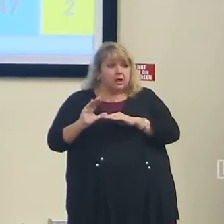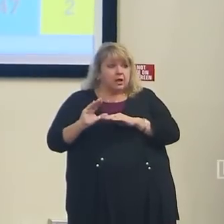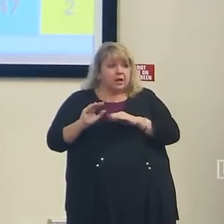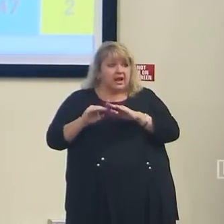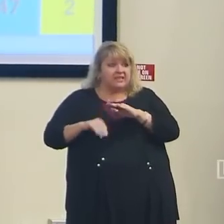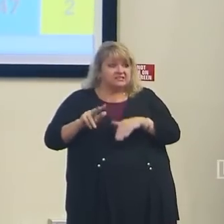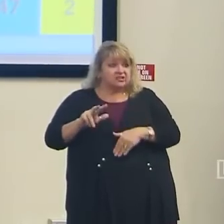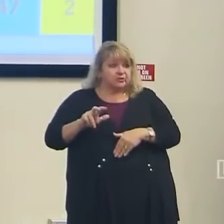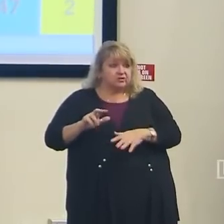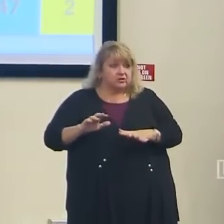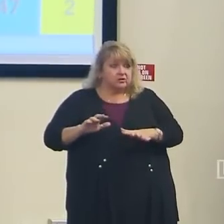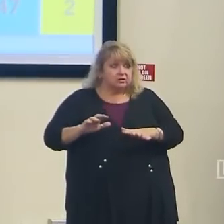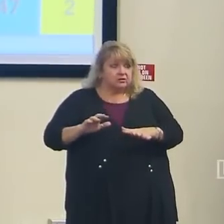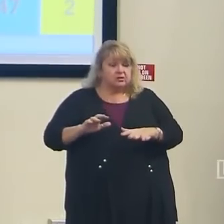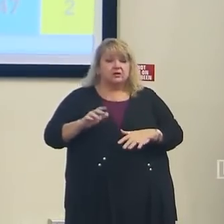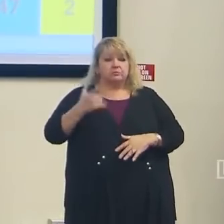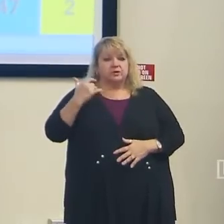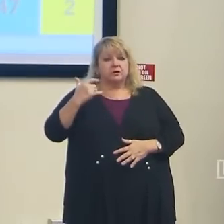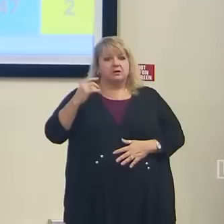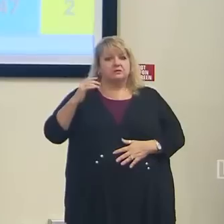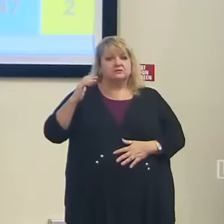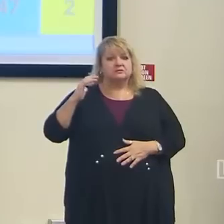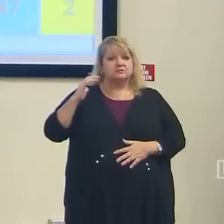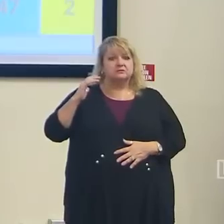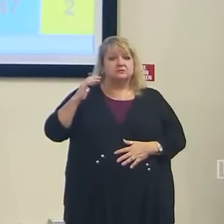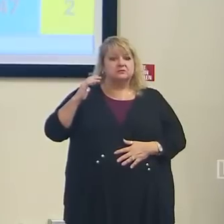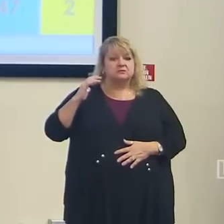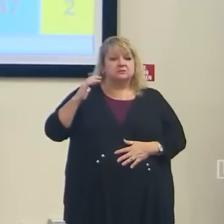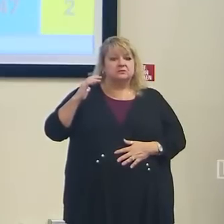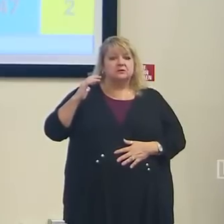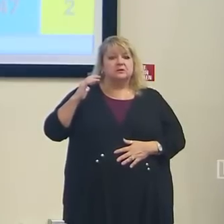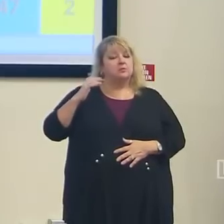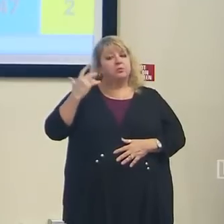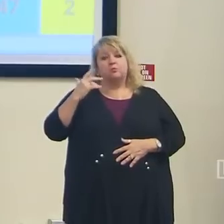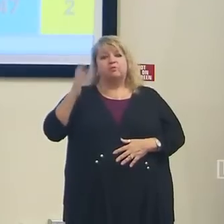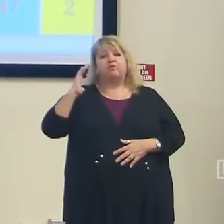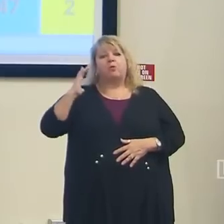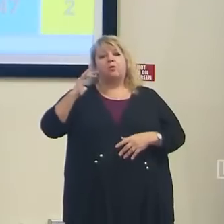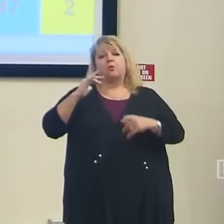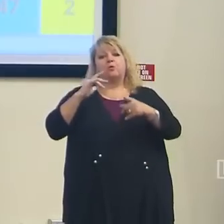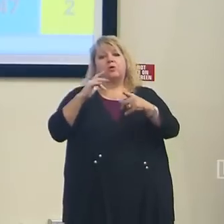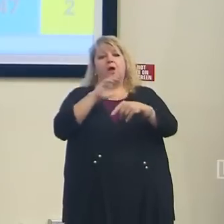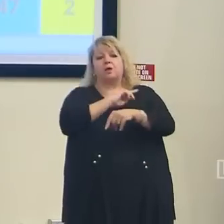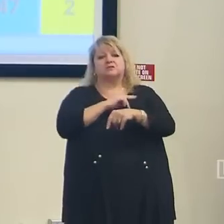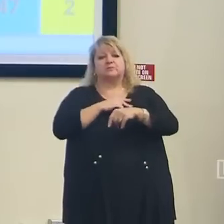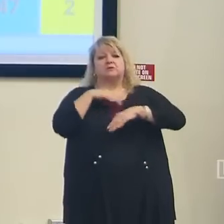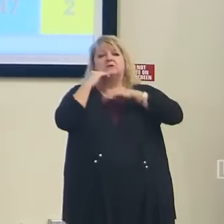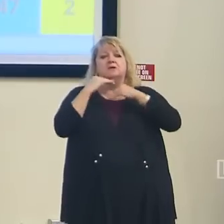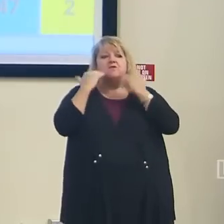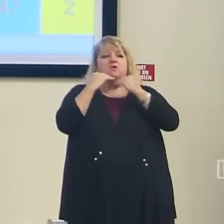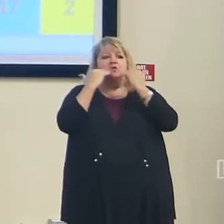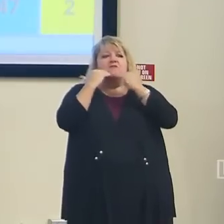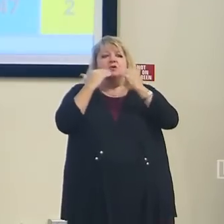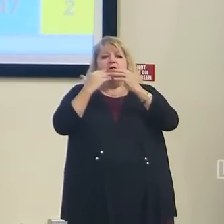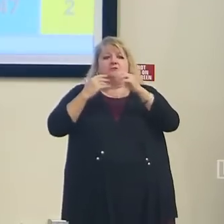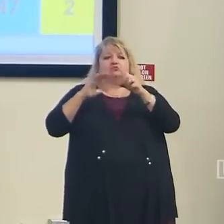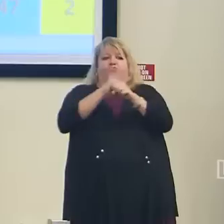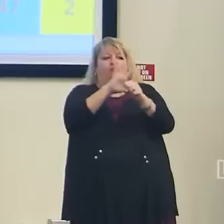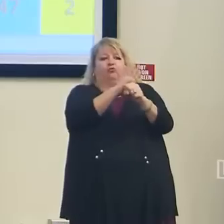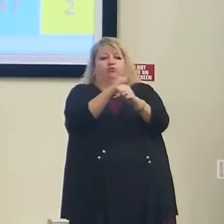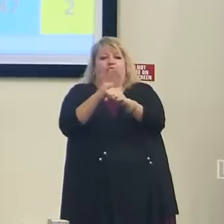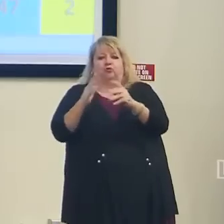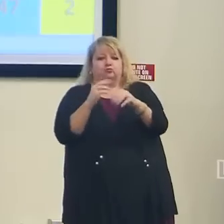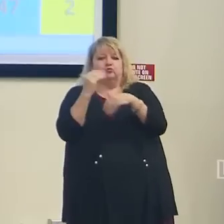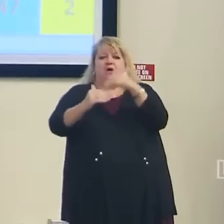we were at a place a week ago where the hospitals just could not take anymore. So we are thankful for that.